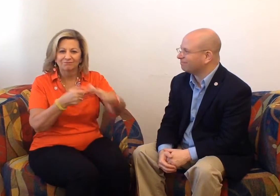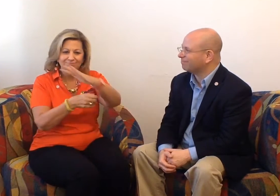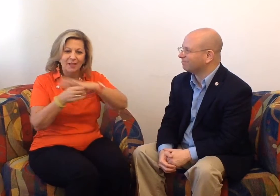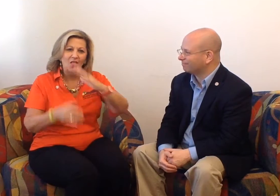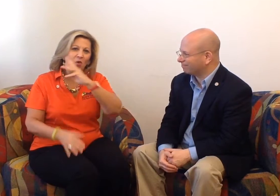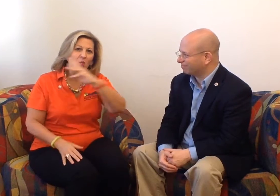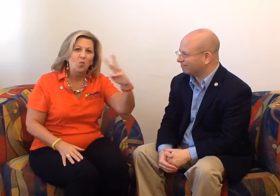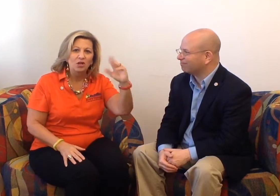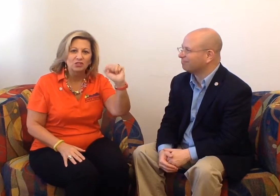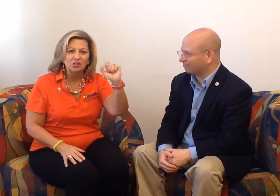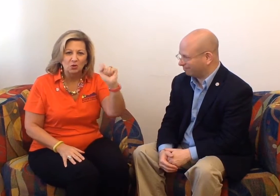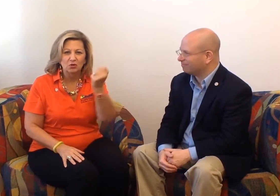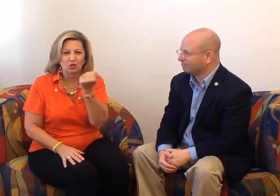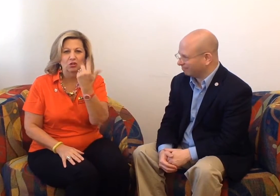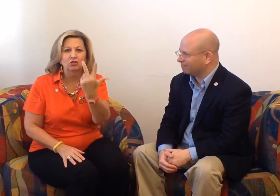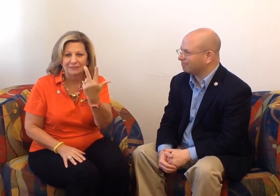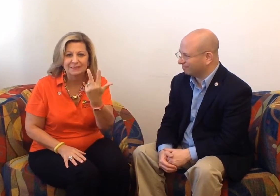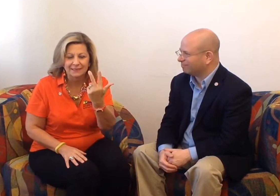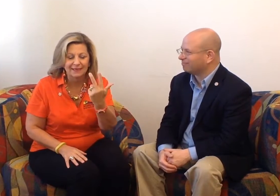which is comprised of 13 Western states.